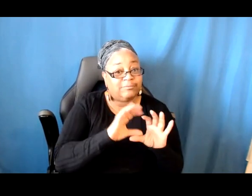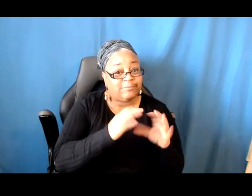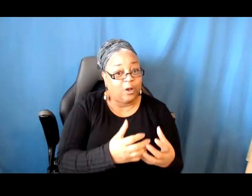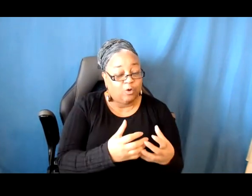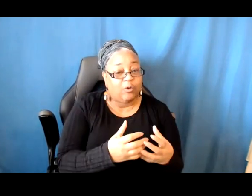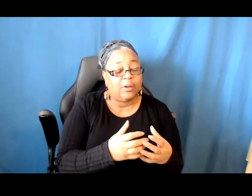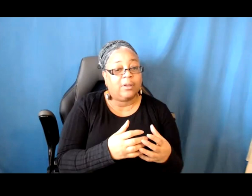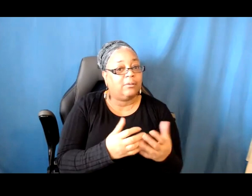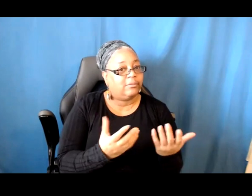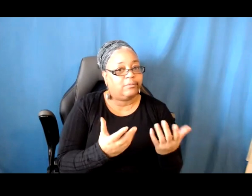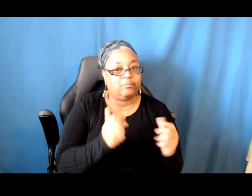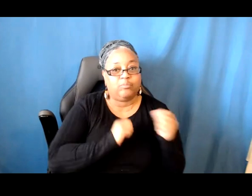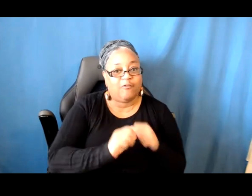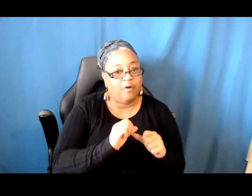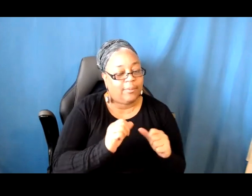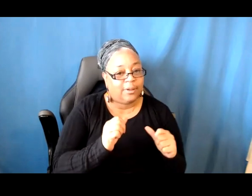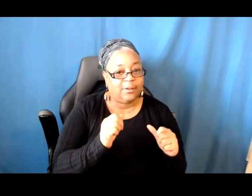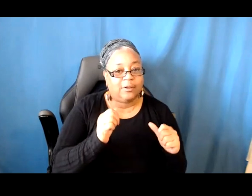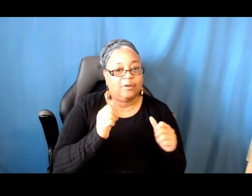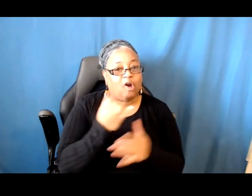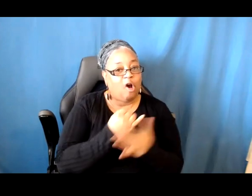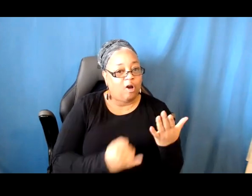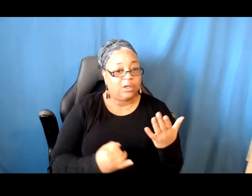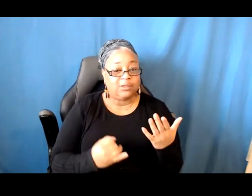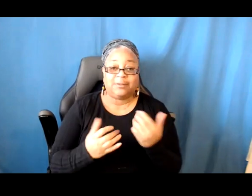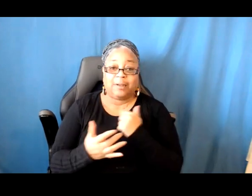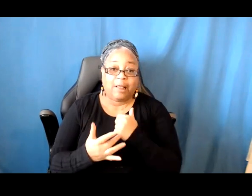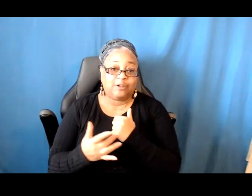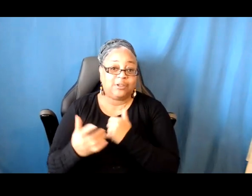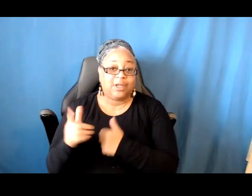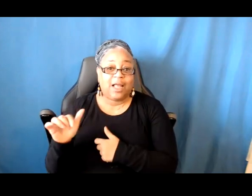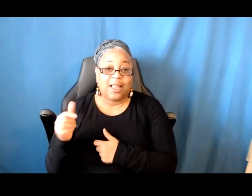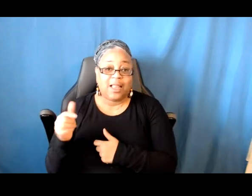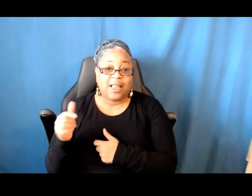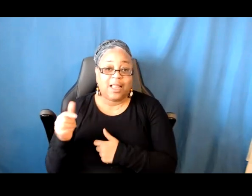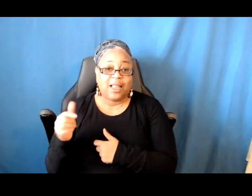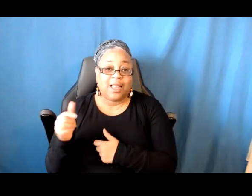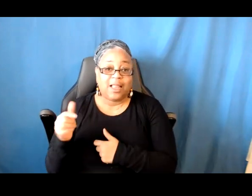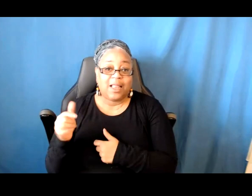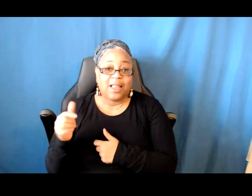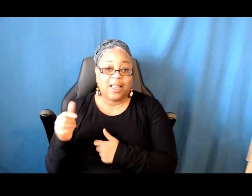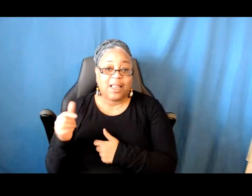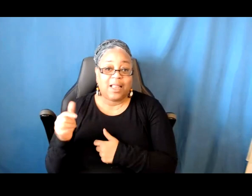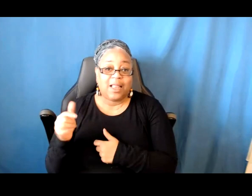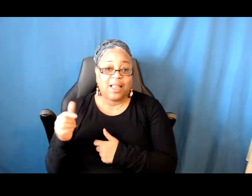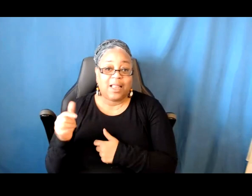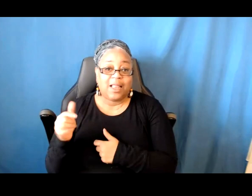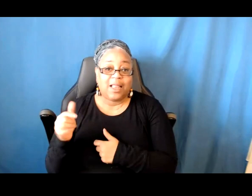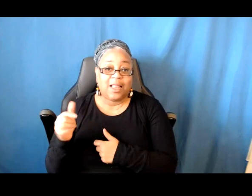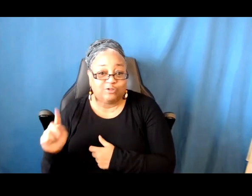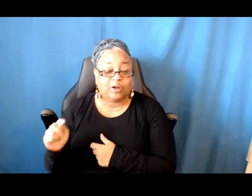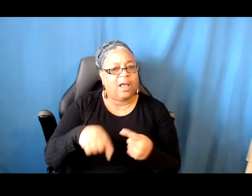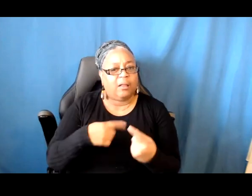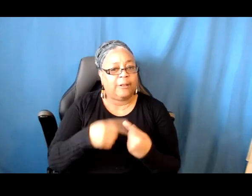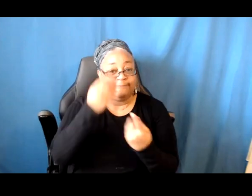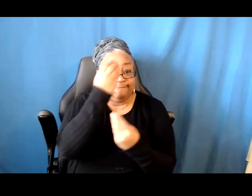for this cycle, or visual arts moving image and film for next cycle. And we're very open to hearing